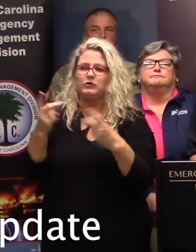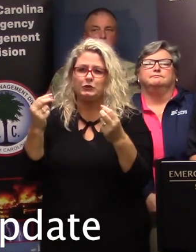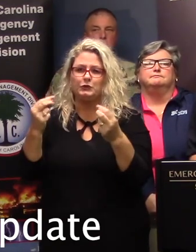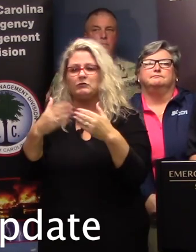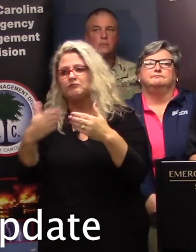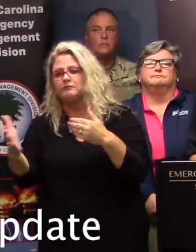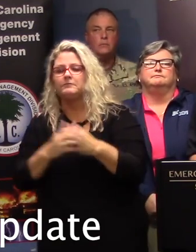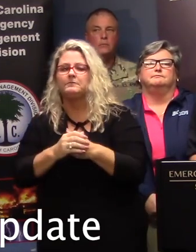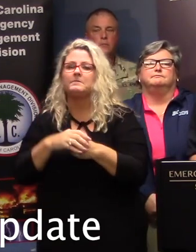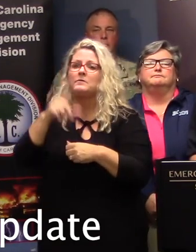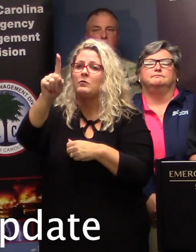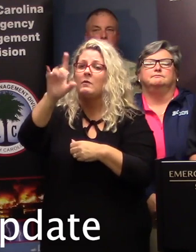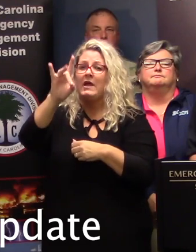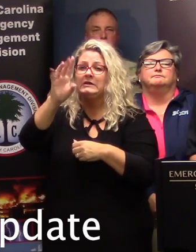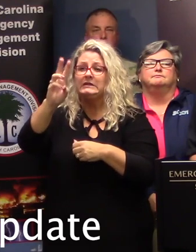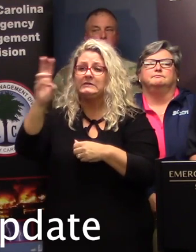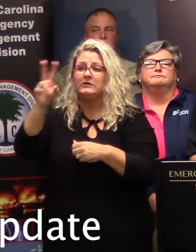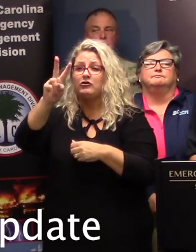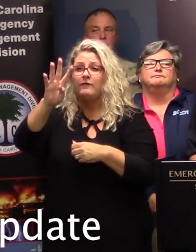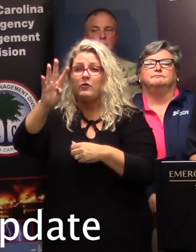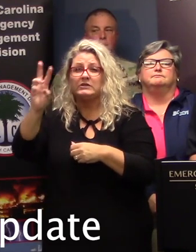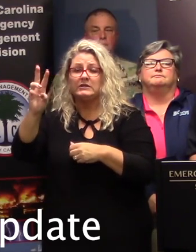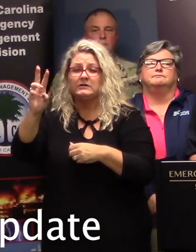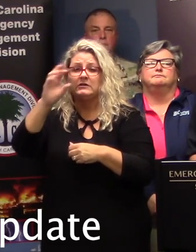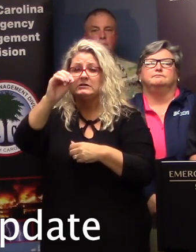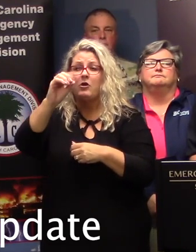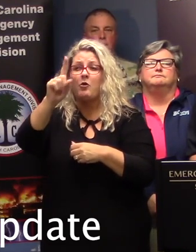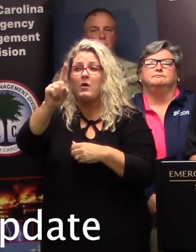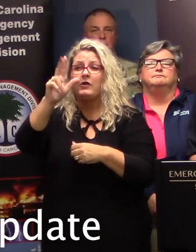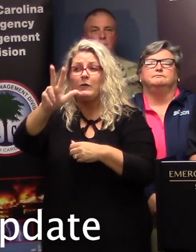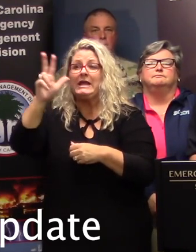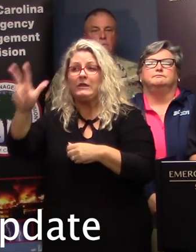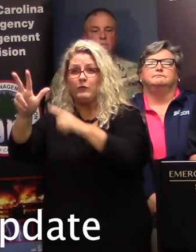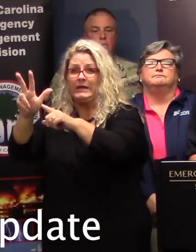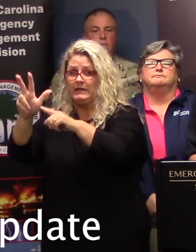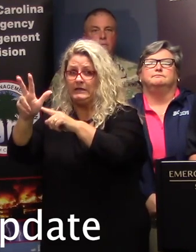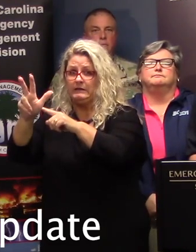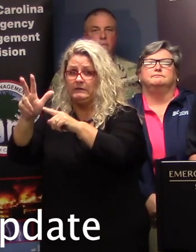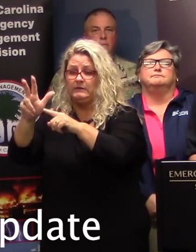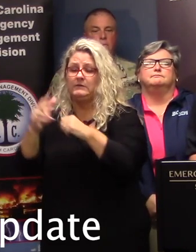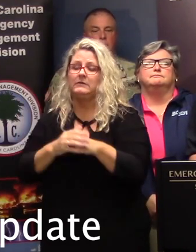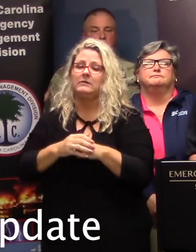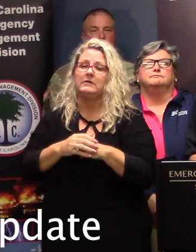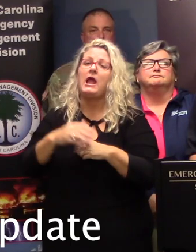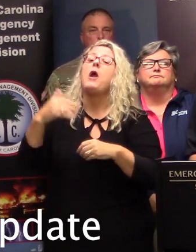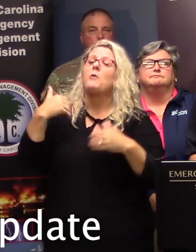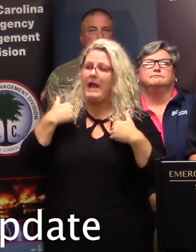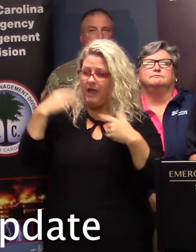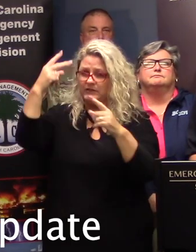hotline at 1-866-246-0133, and then also we have Spanish